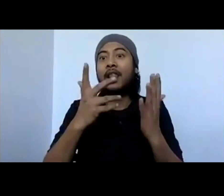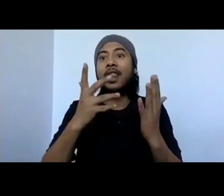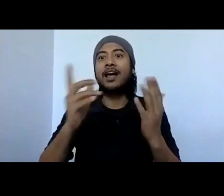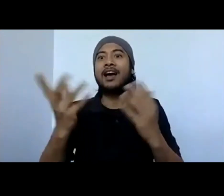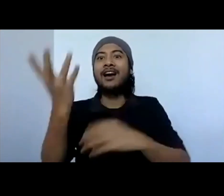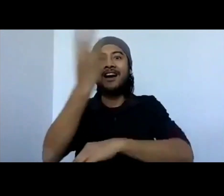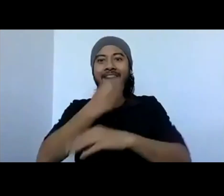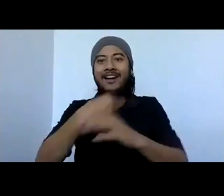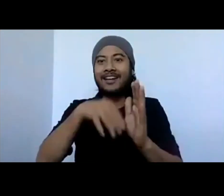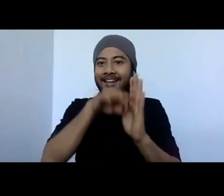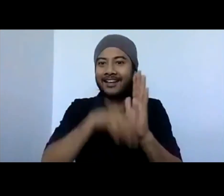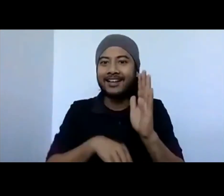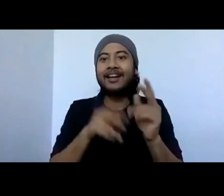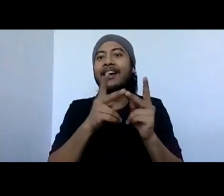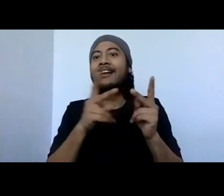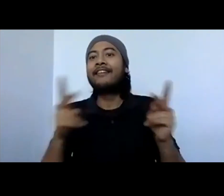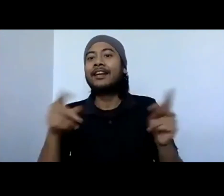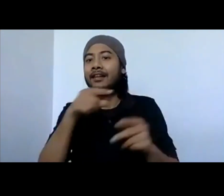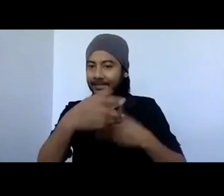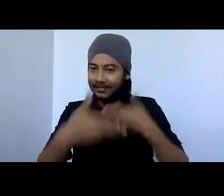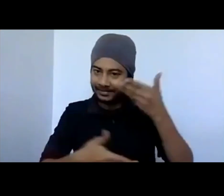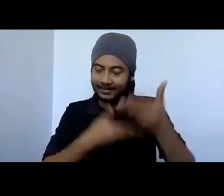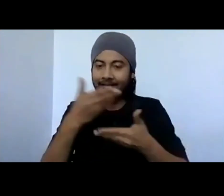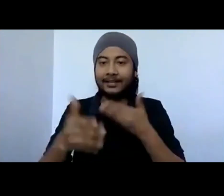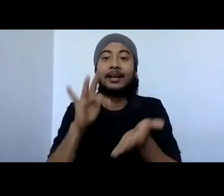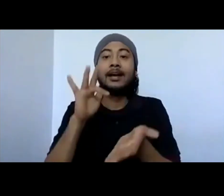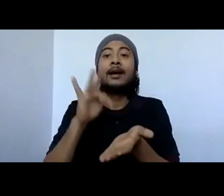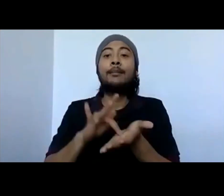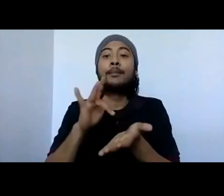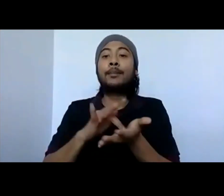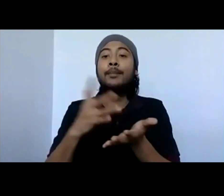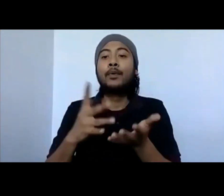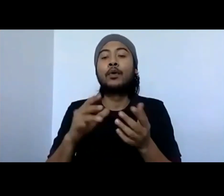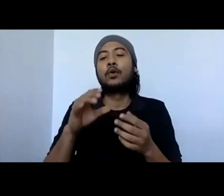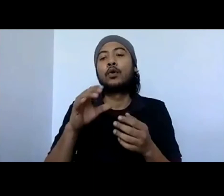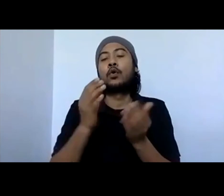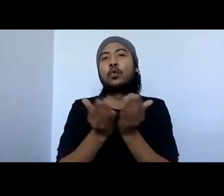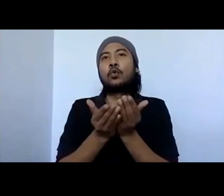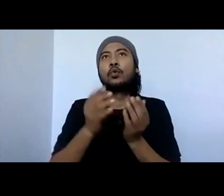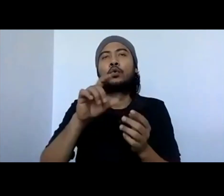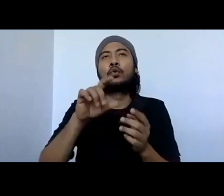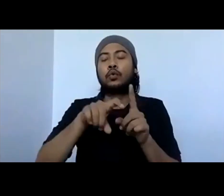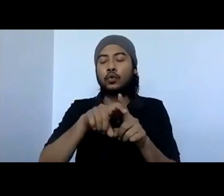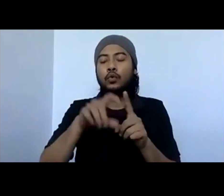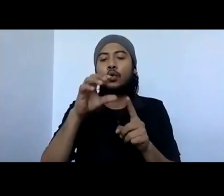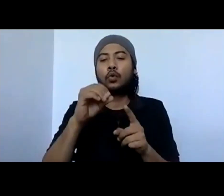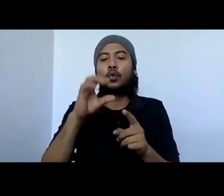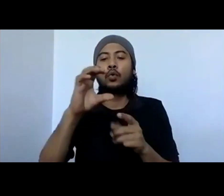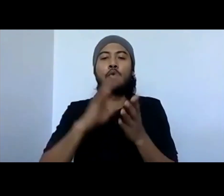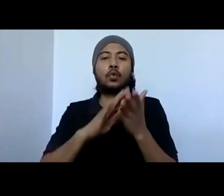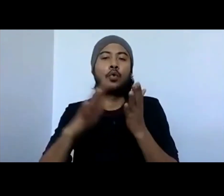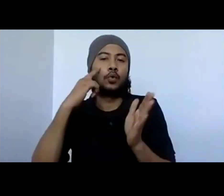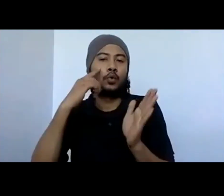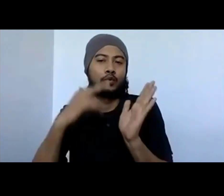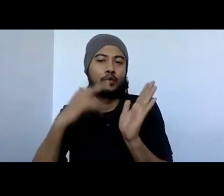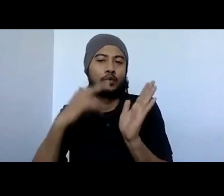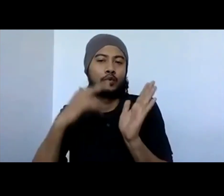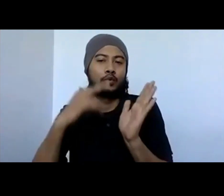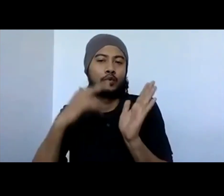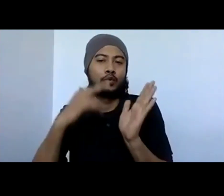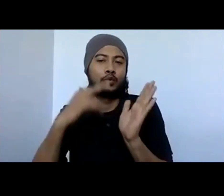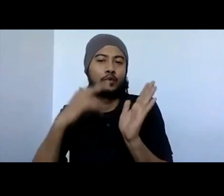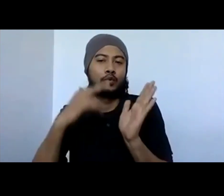Kochi. Welcome, Smita. Please try to limit your presentation between five to six minutes. Sure. Thank you so much,